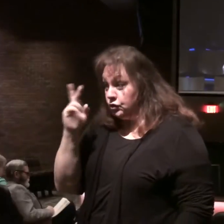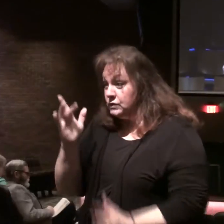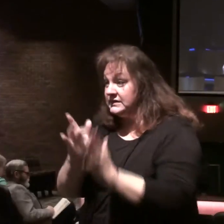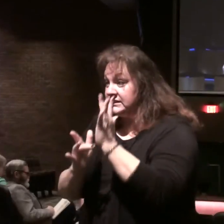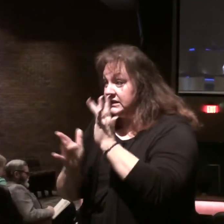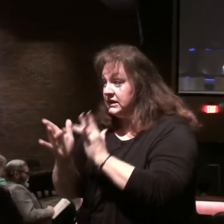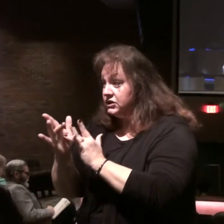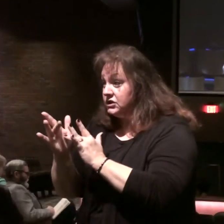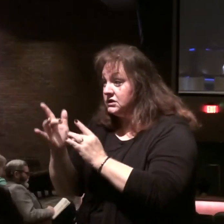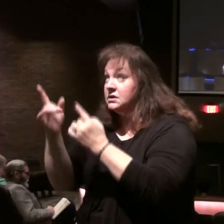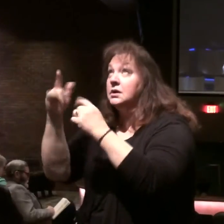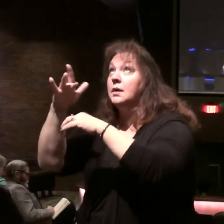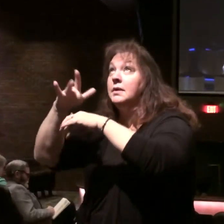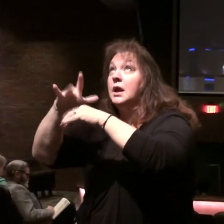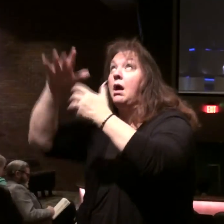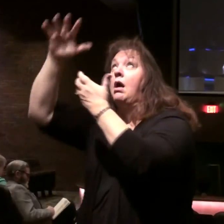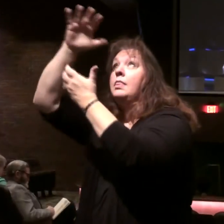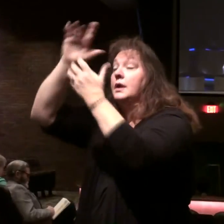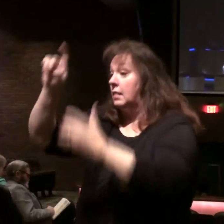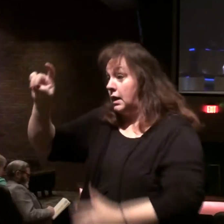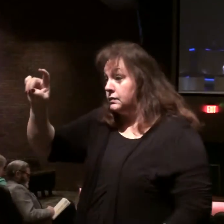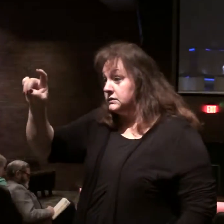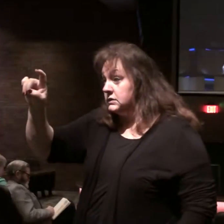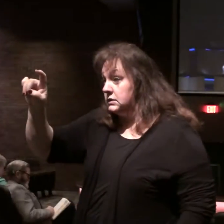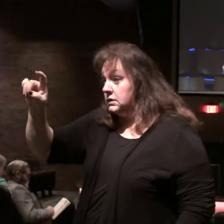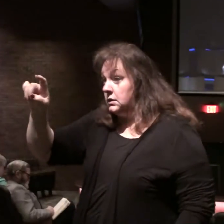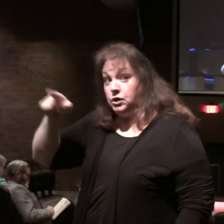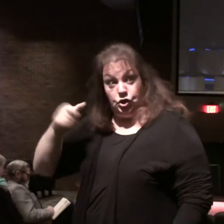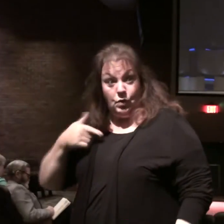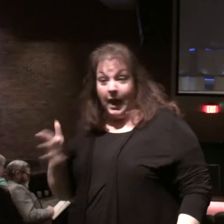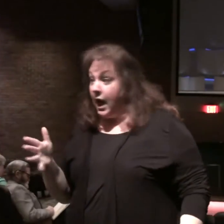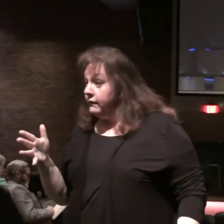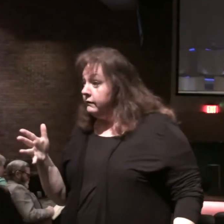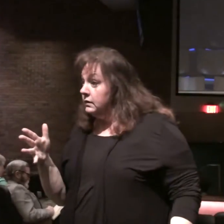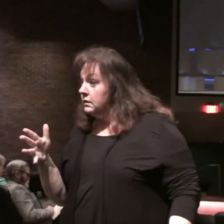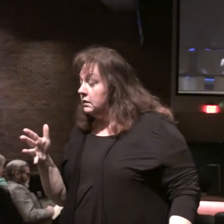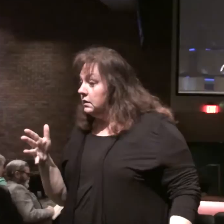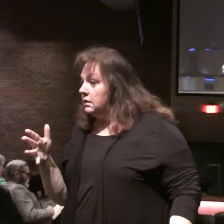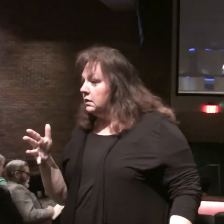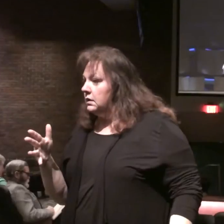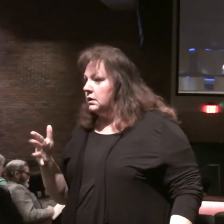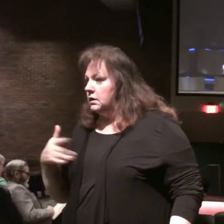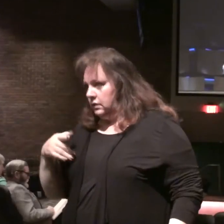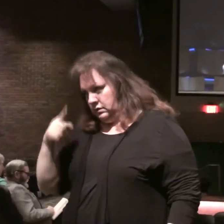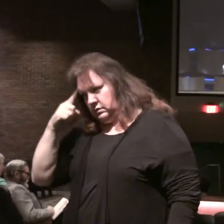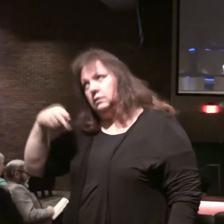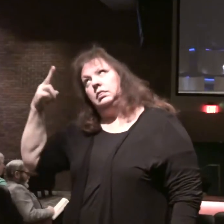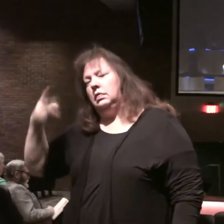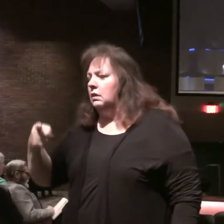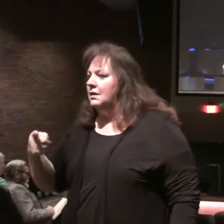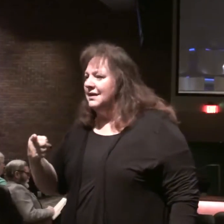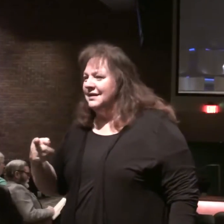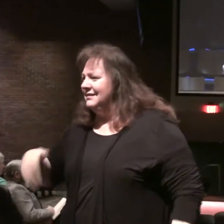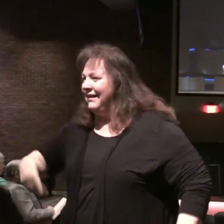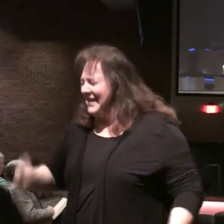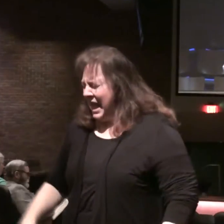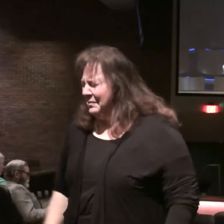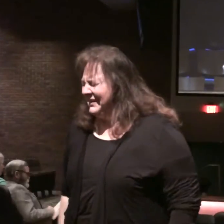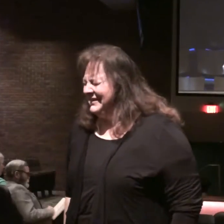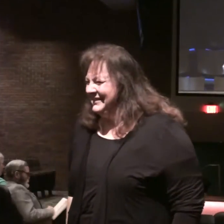coming on the clouds? If you have you've been on something. It hasn't happened.